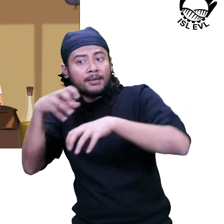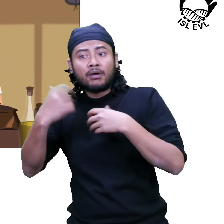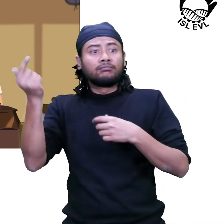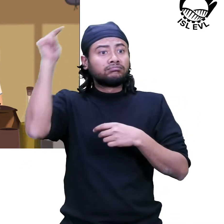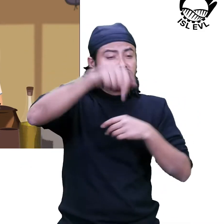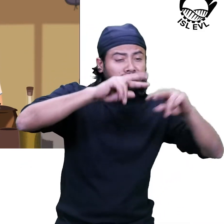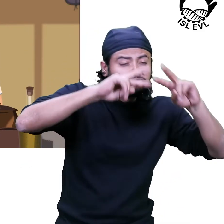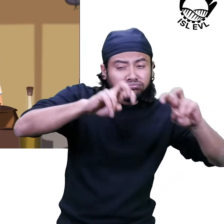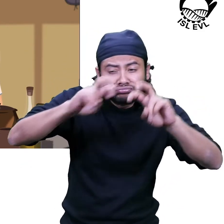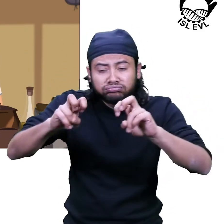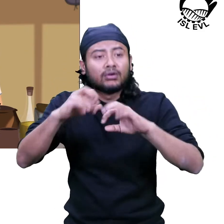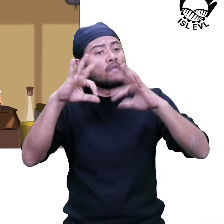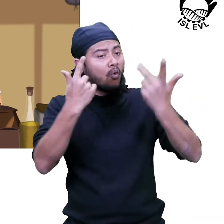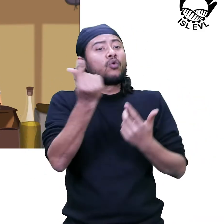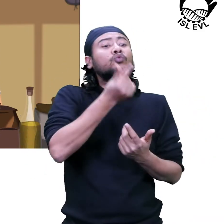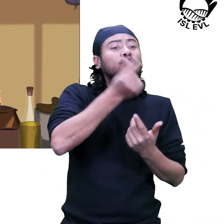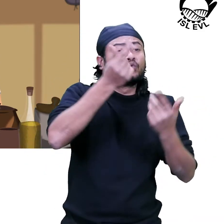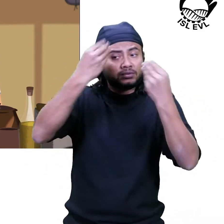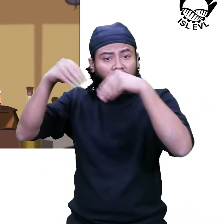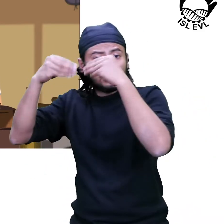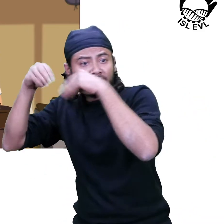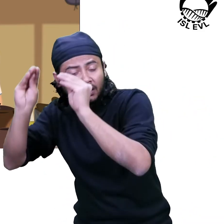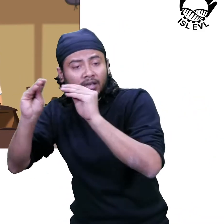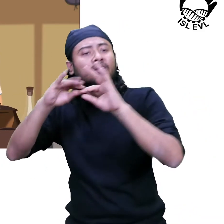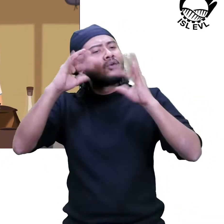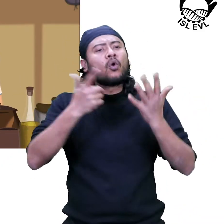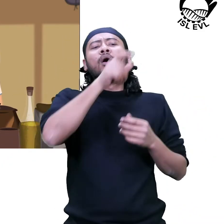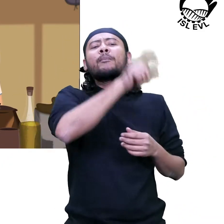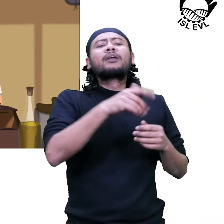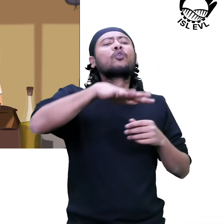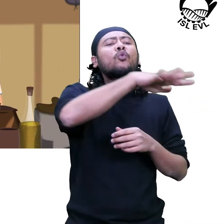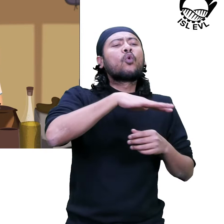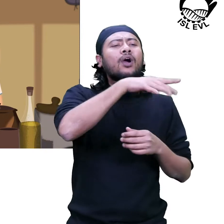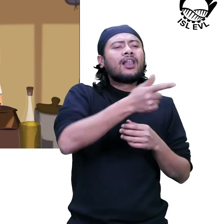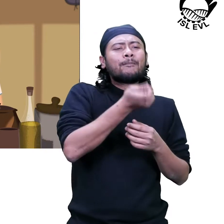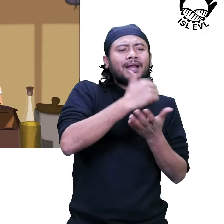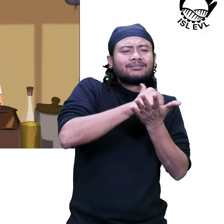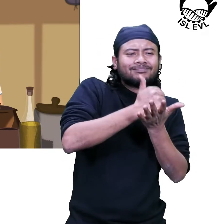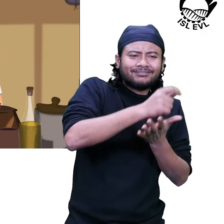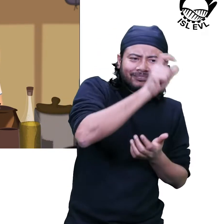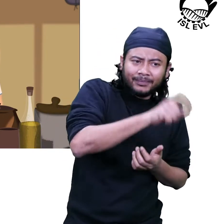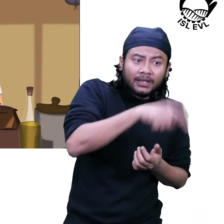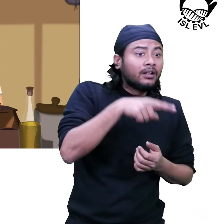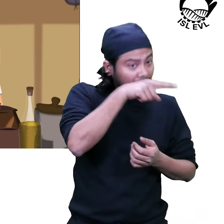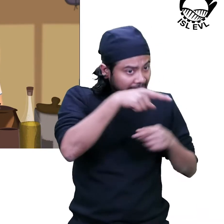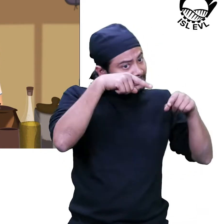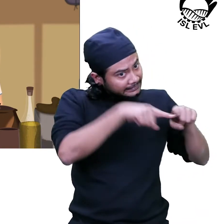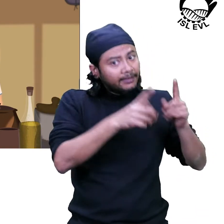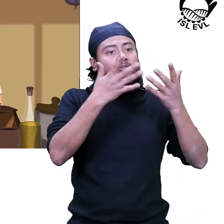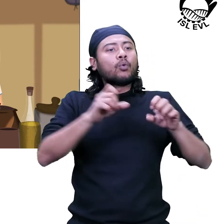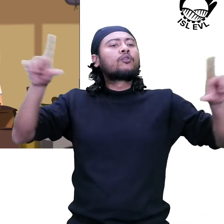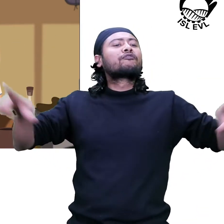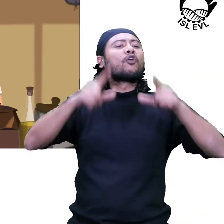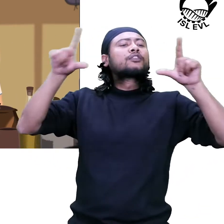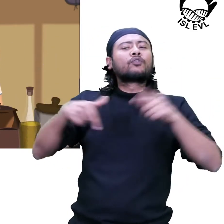the plants for commercial purposes or Hakims or Weds want to use these resources or the